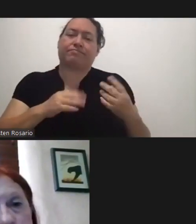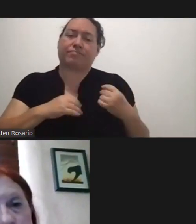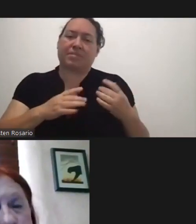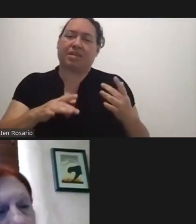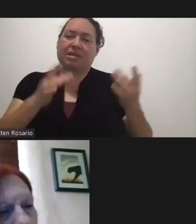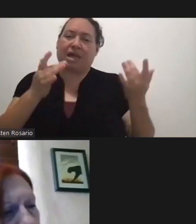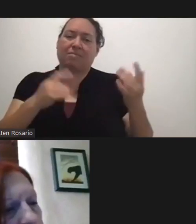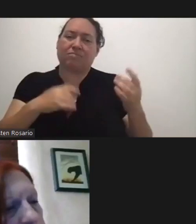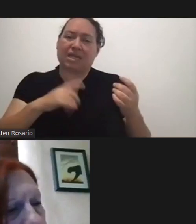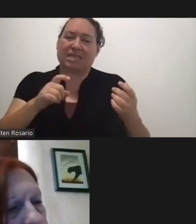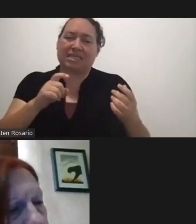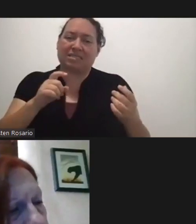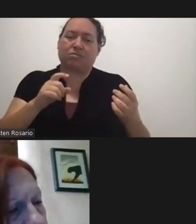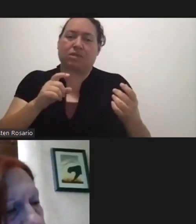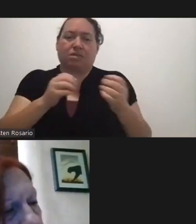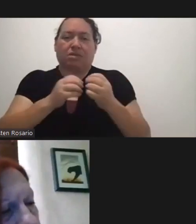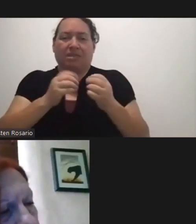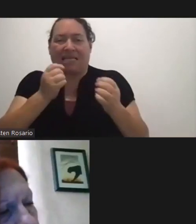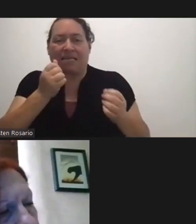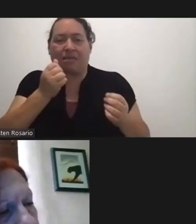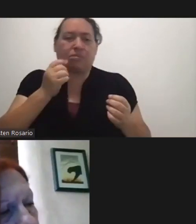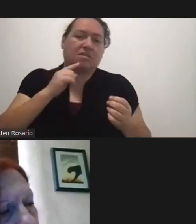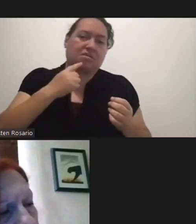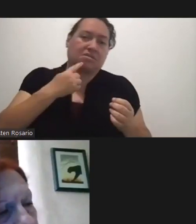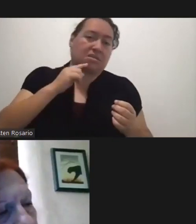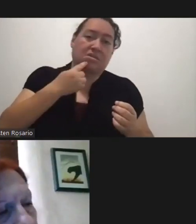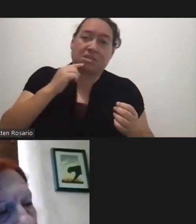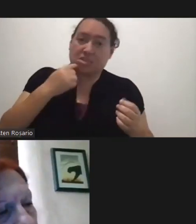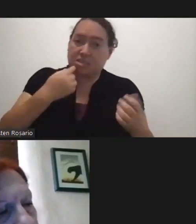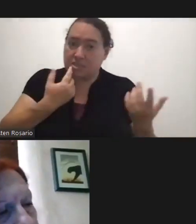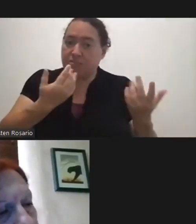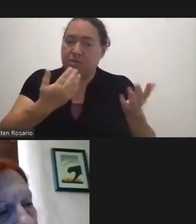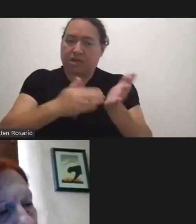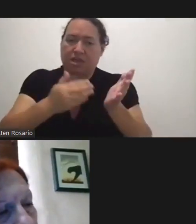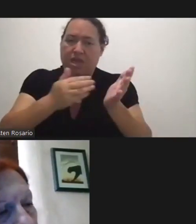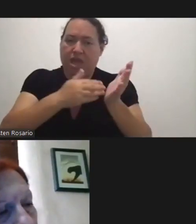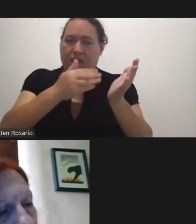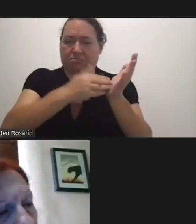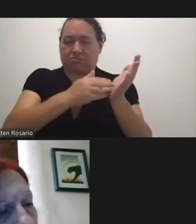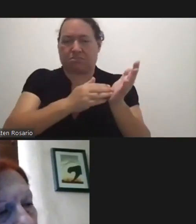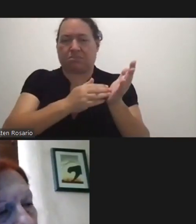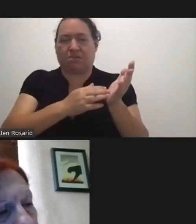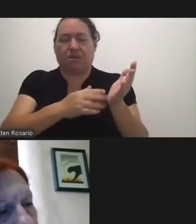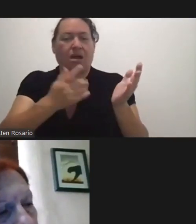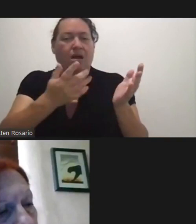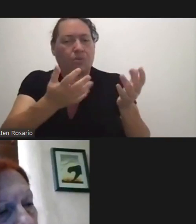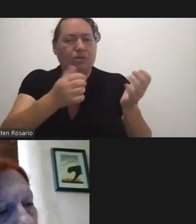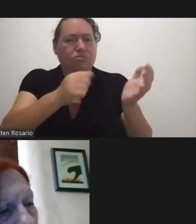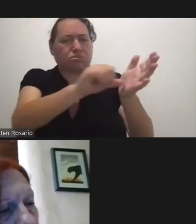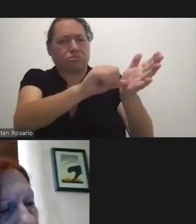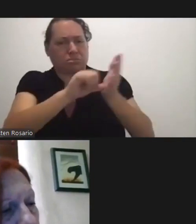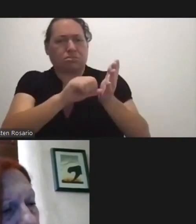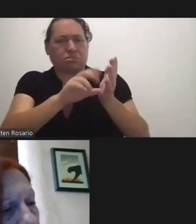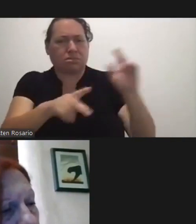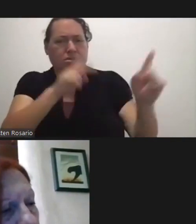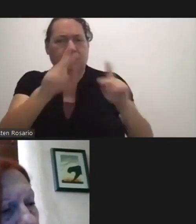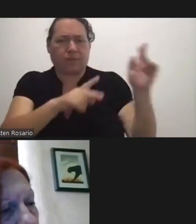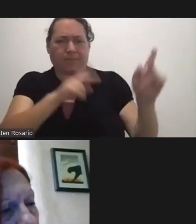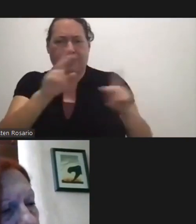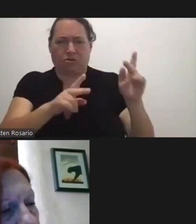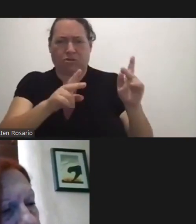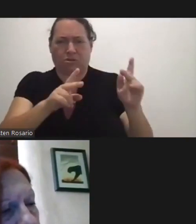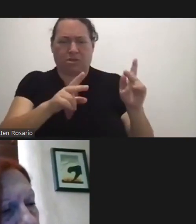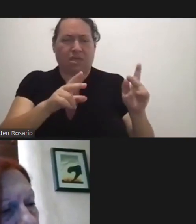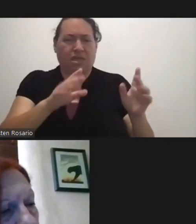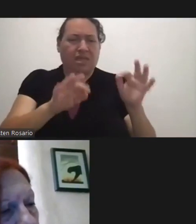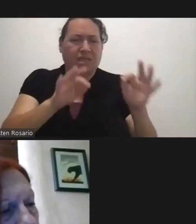Seriously But I Also Want Again To Emphasize To The People That Really If We All Go